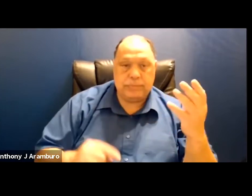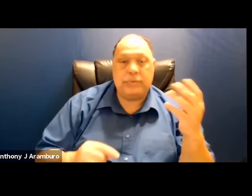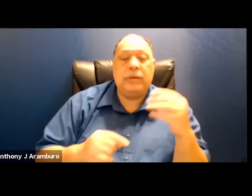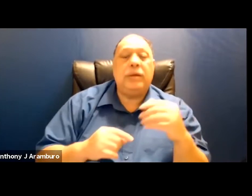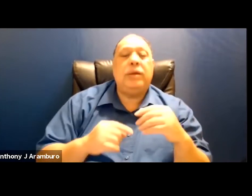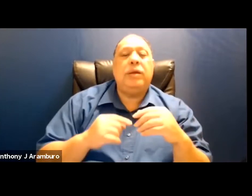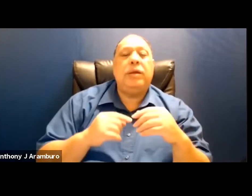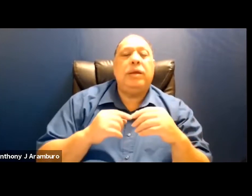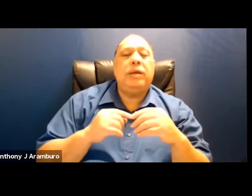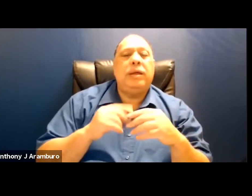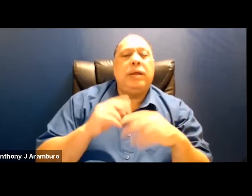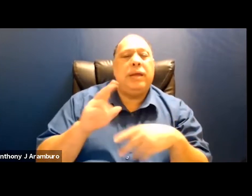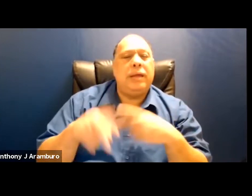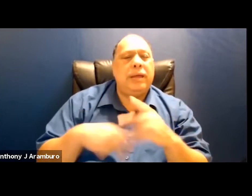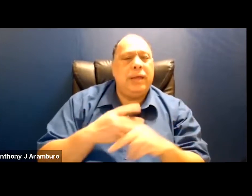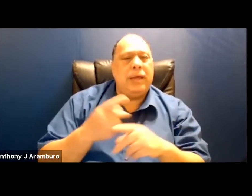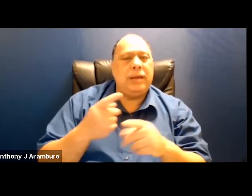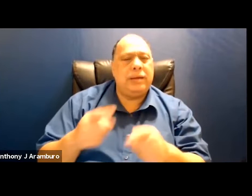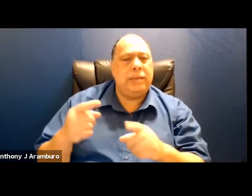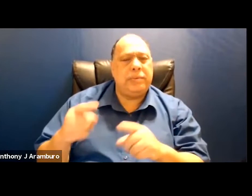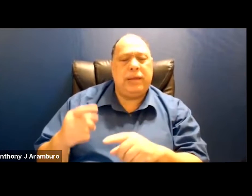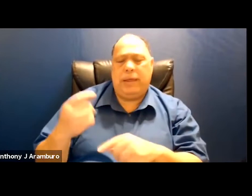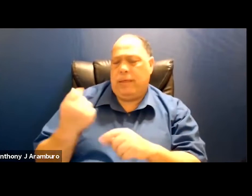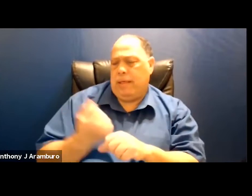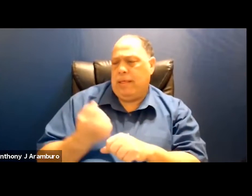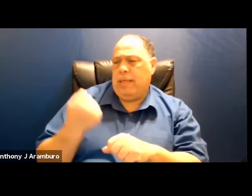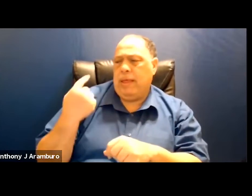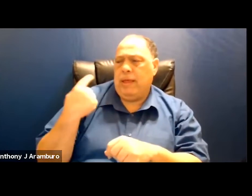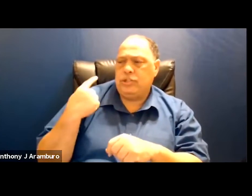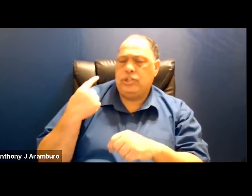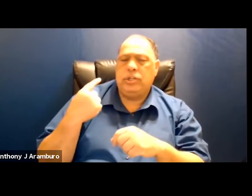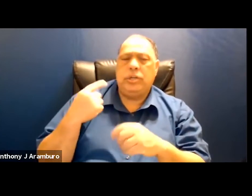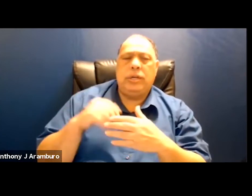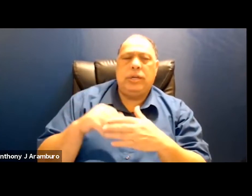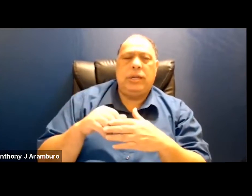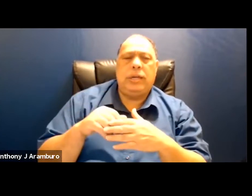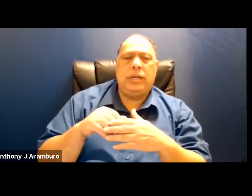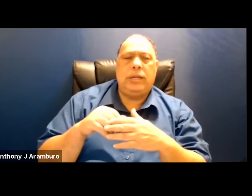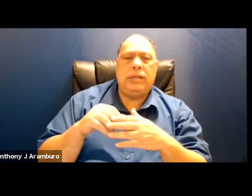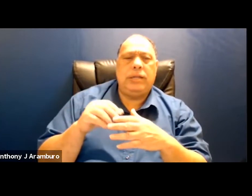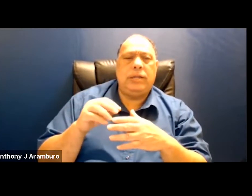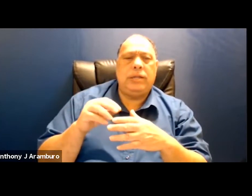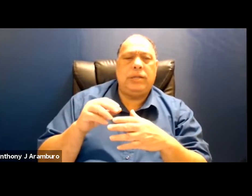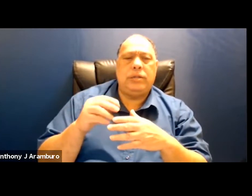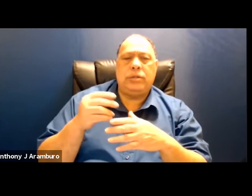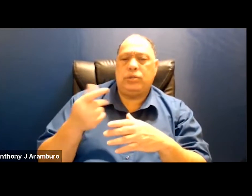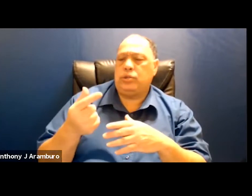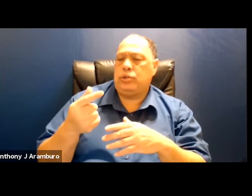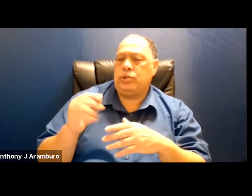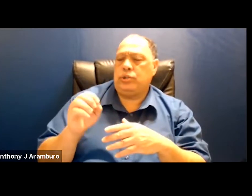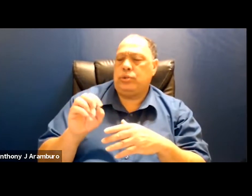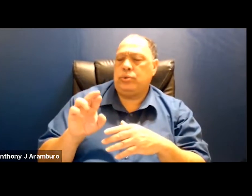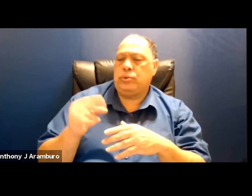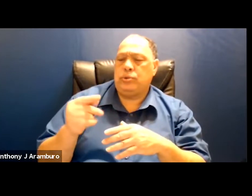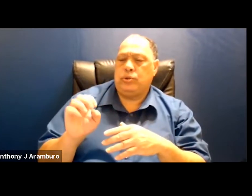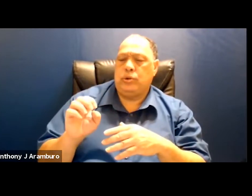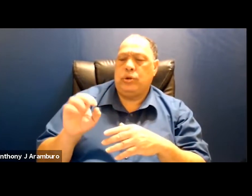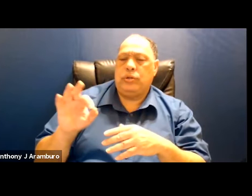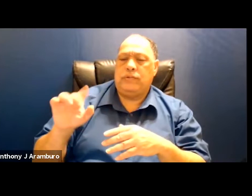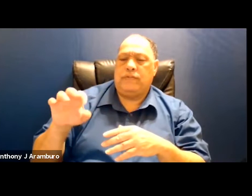know kind of came together last year in the wake of uh the george floyd's killing in the u.s